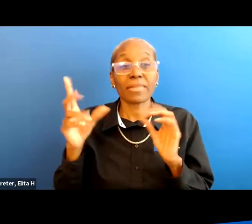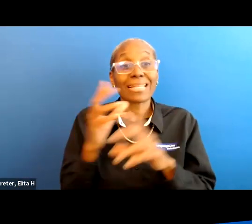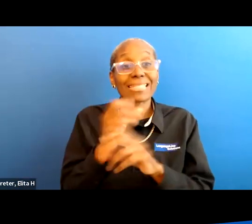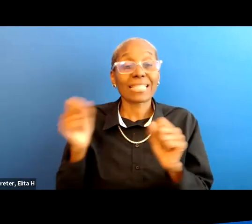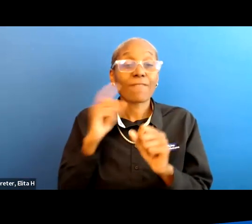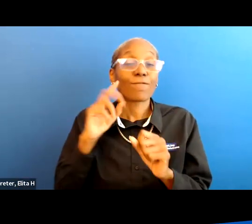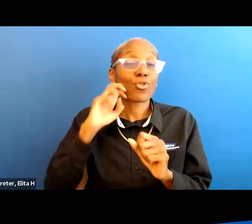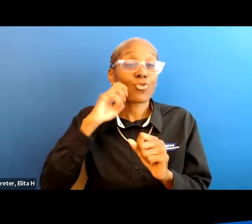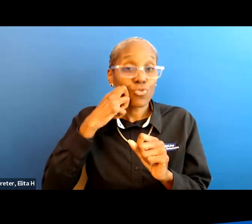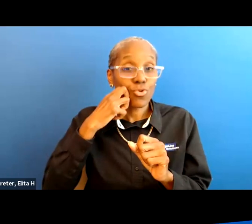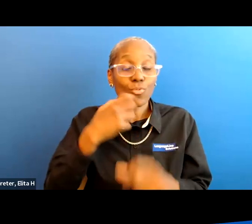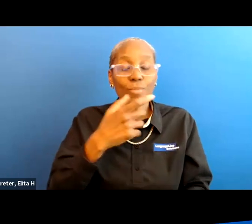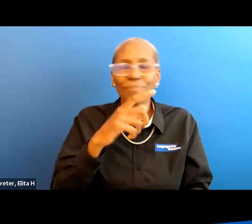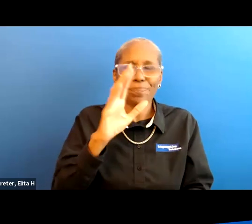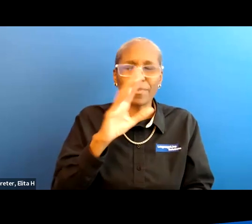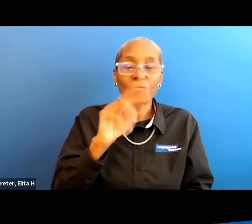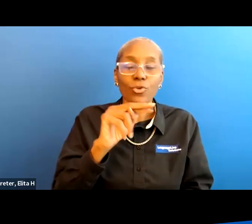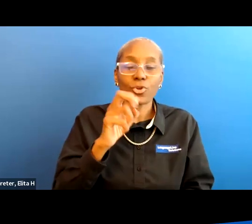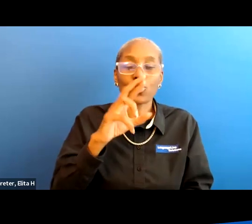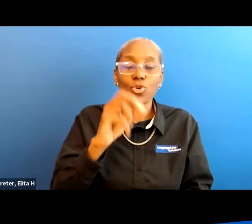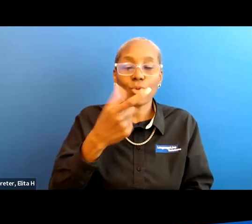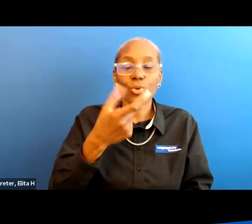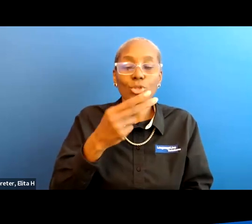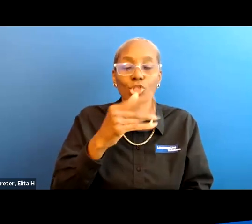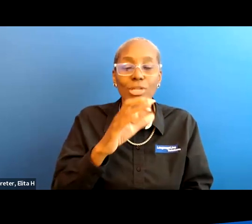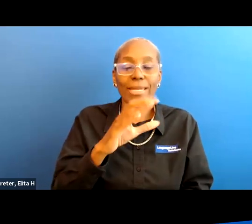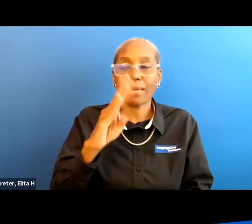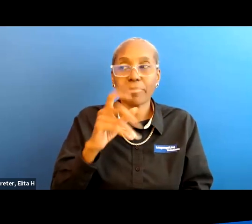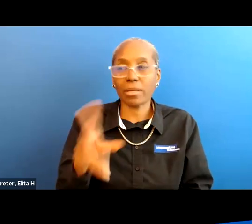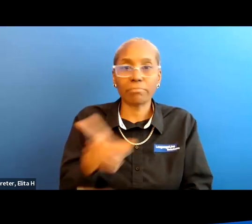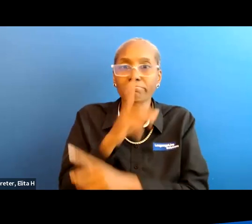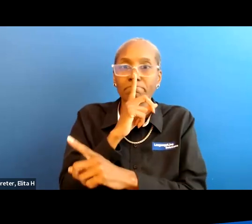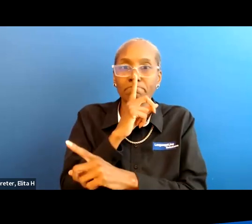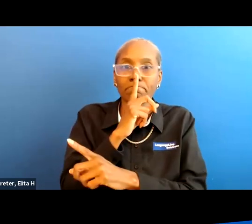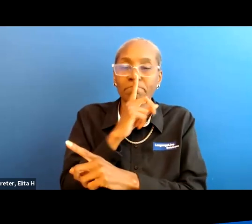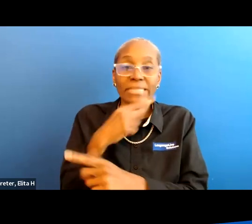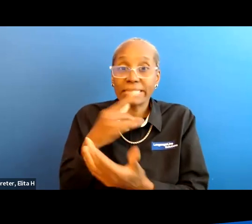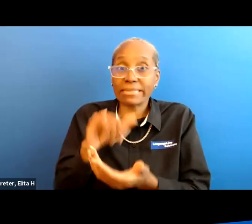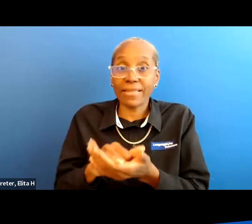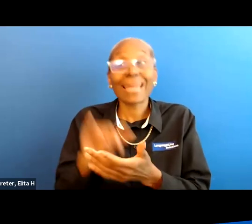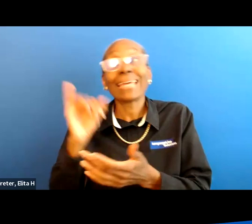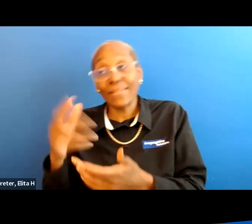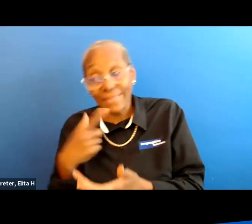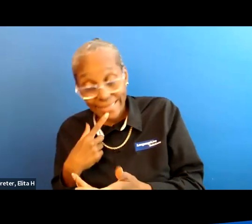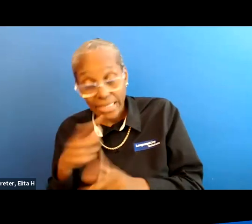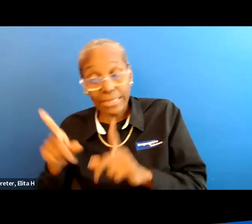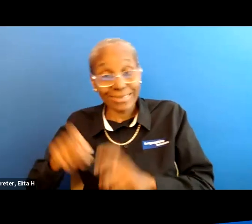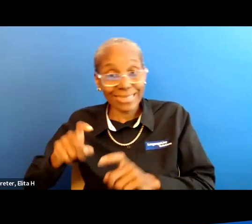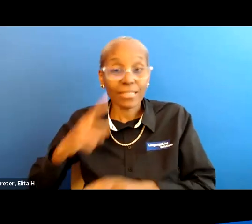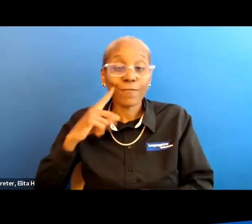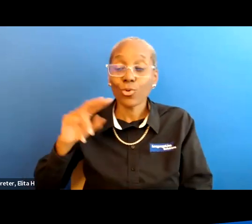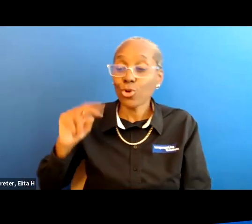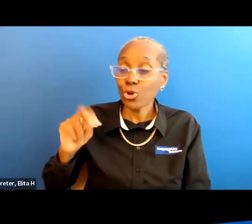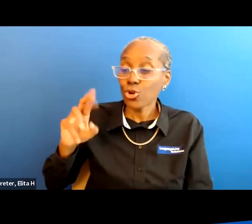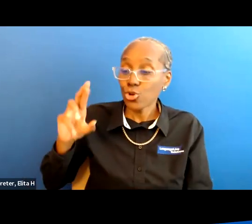for neurogenic bladder and that is the part that concerns me if it's safe for neurogenic bladder if it's been tested in neurogenic